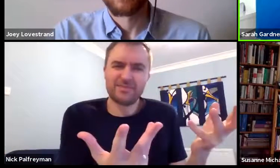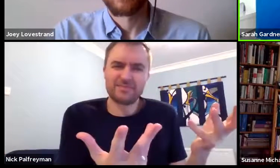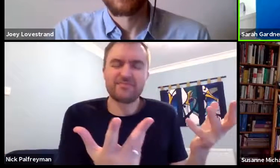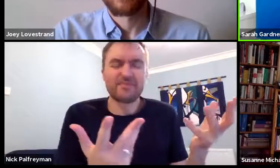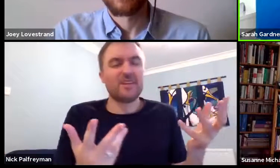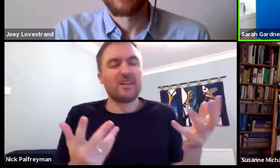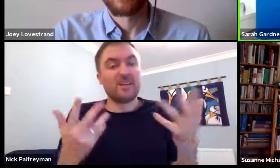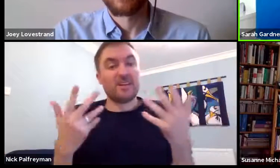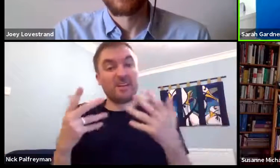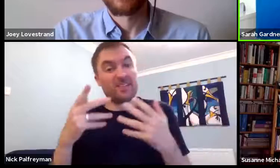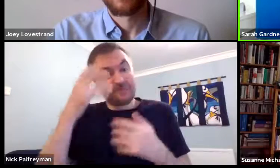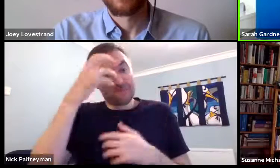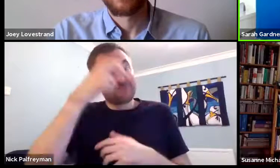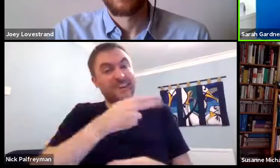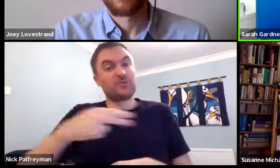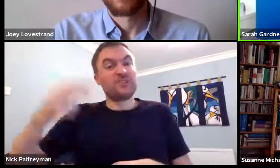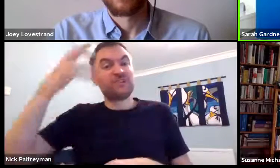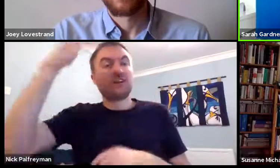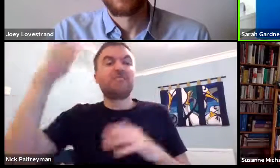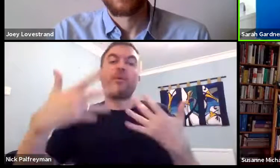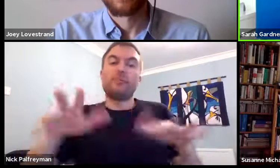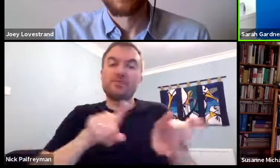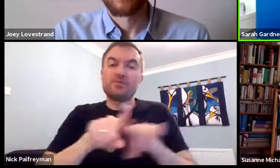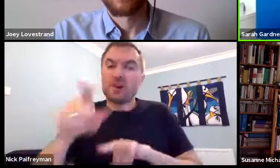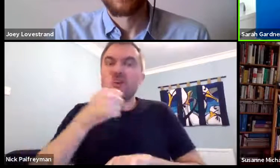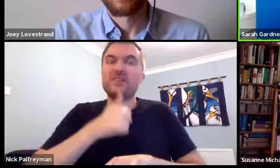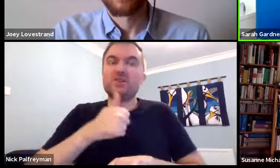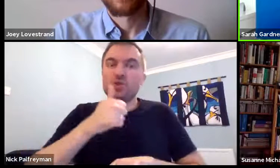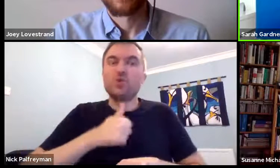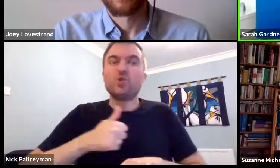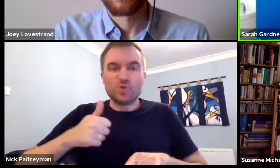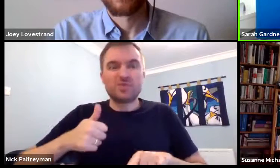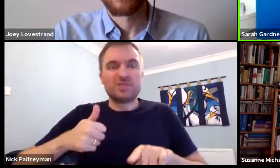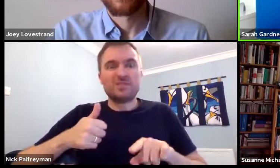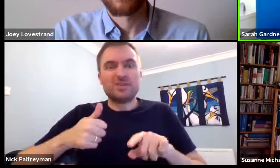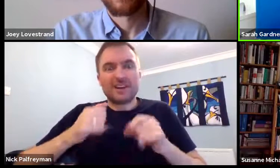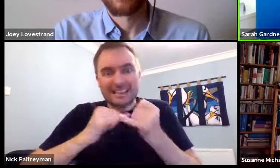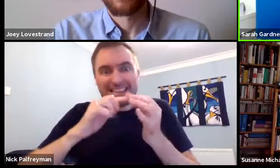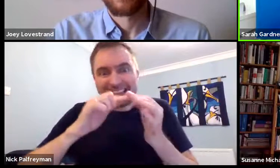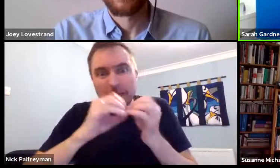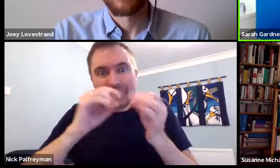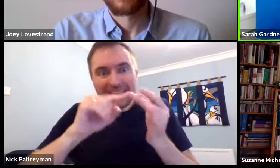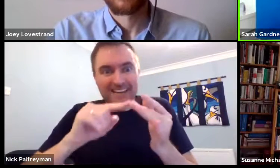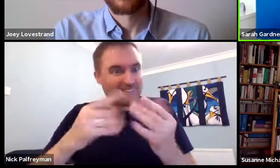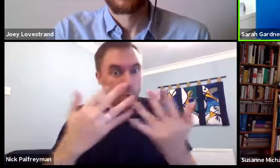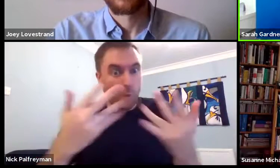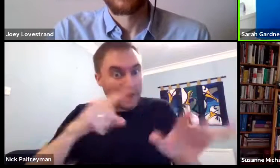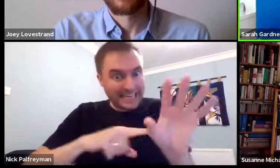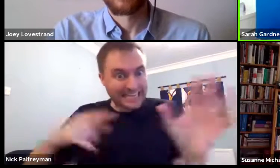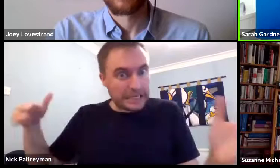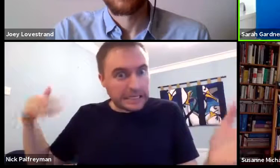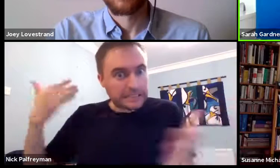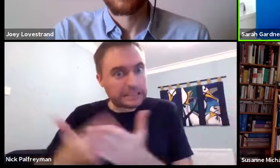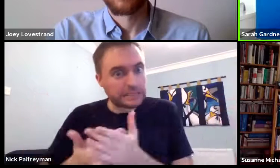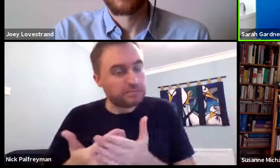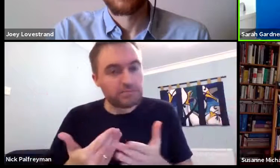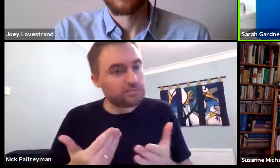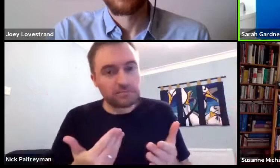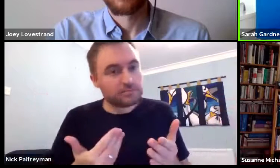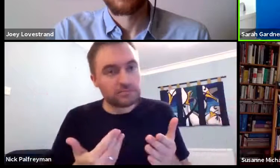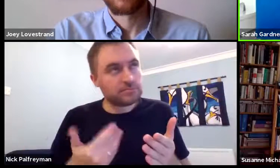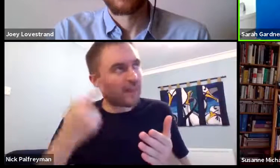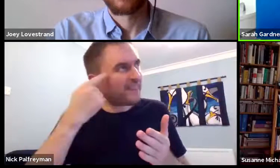beautiful, visual languages. And Indonesia has been trying to use this SIBI